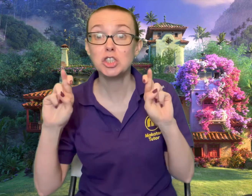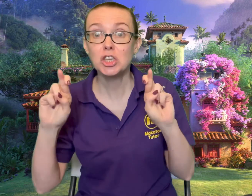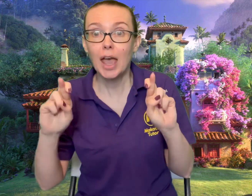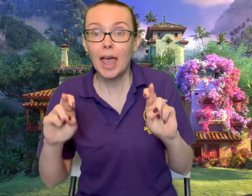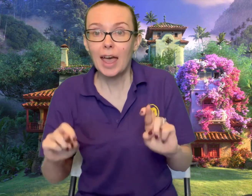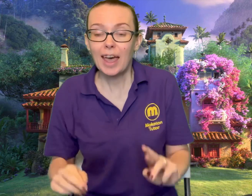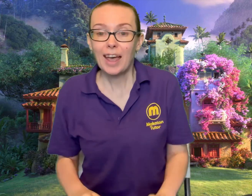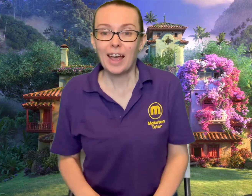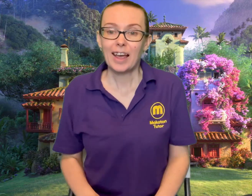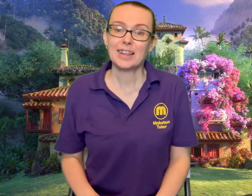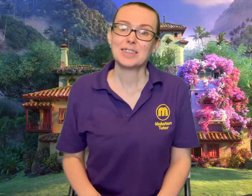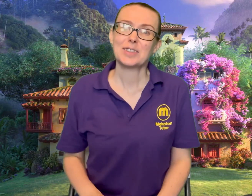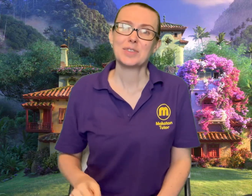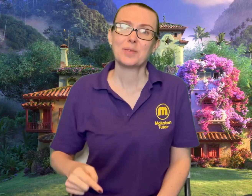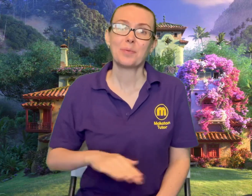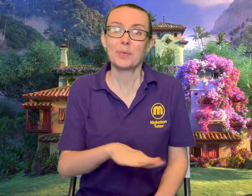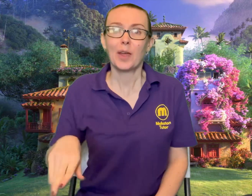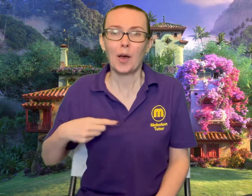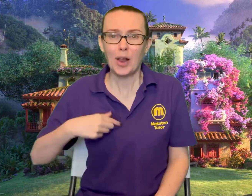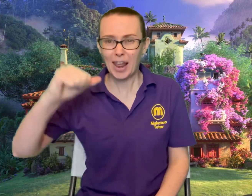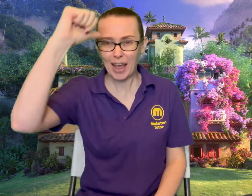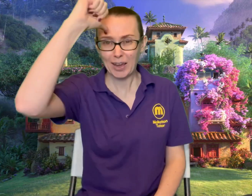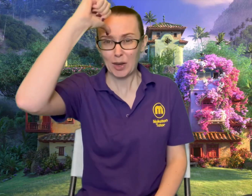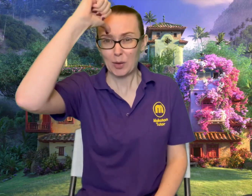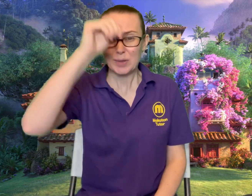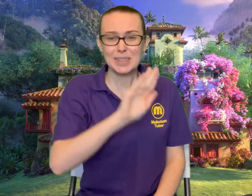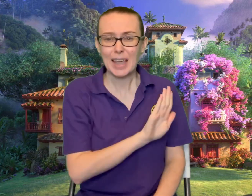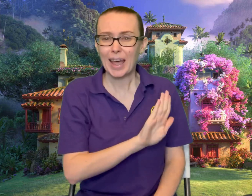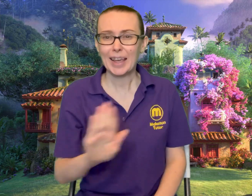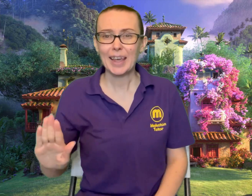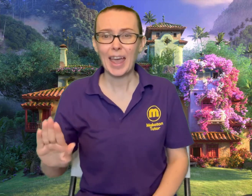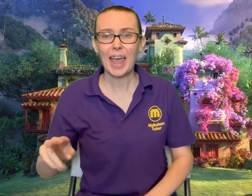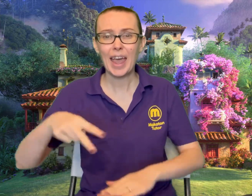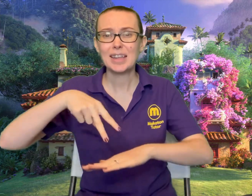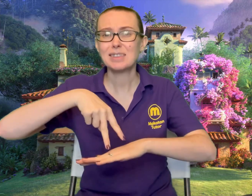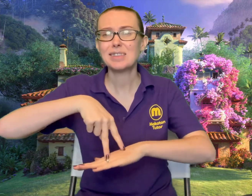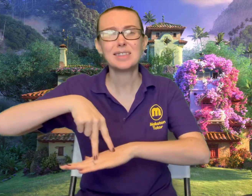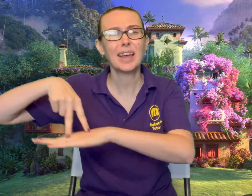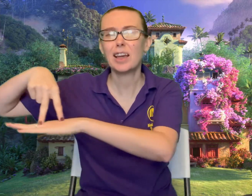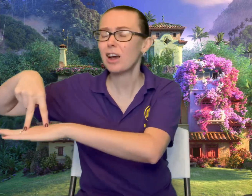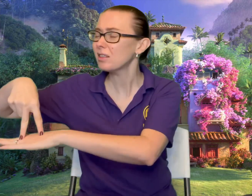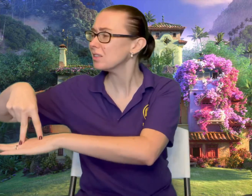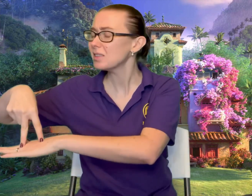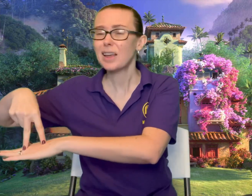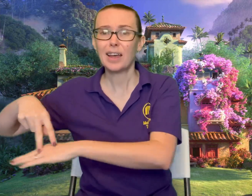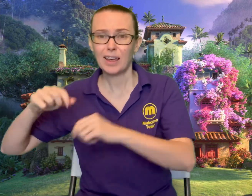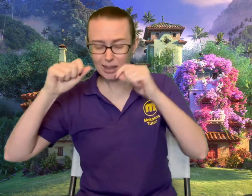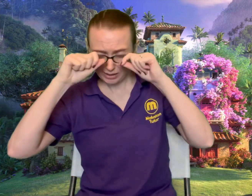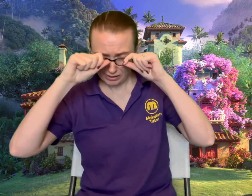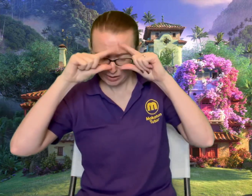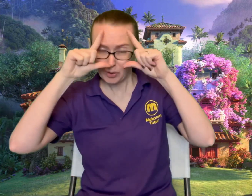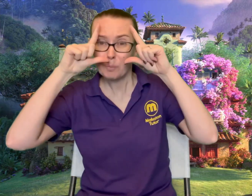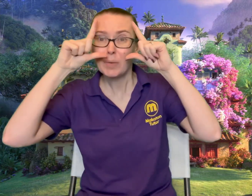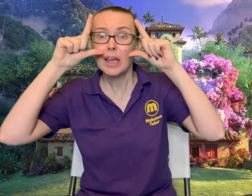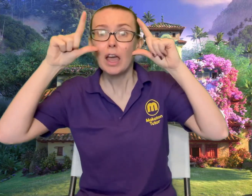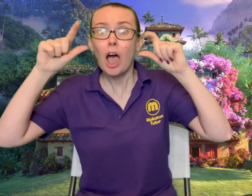chance Oh, I know as I can Stay on the side Open your